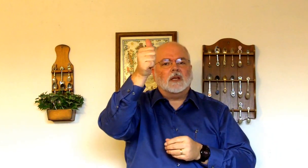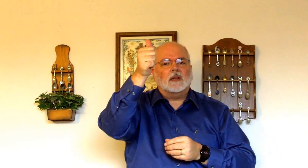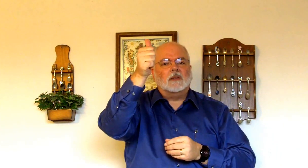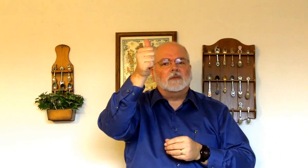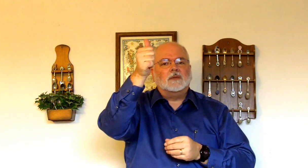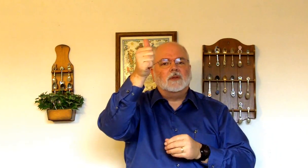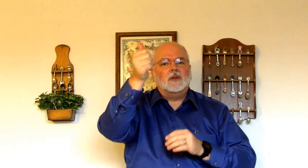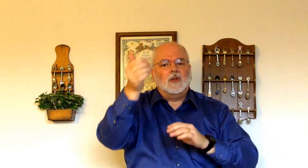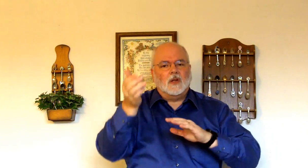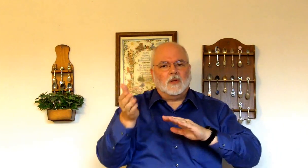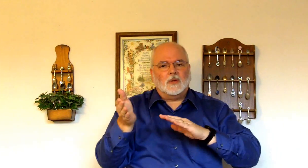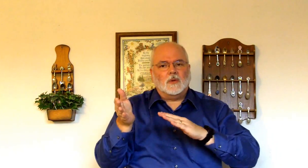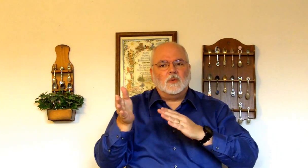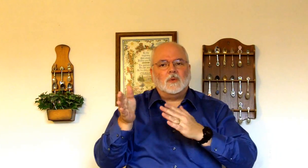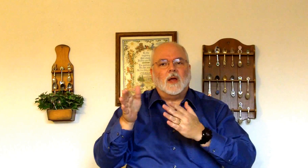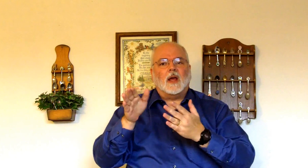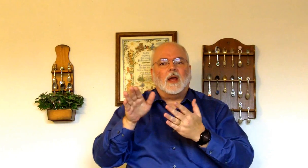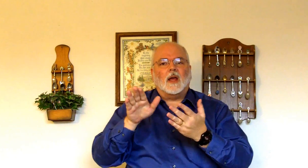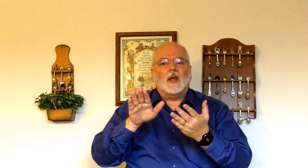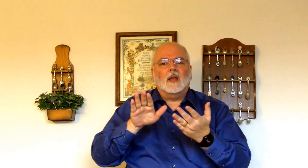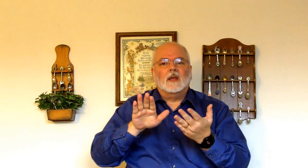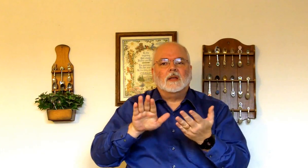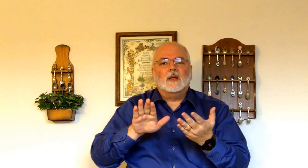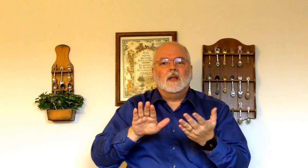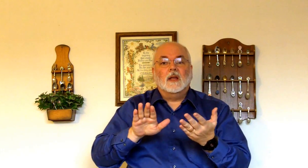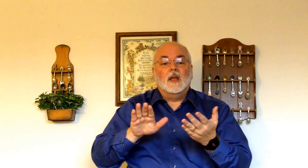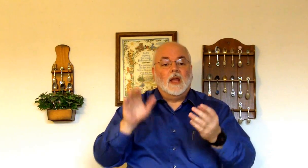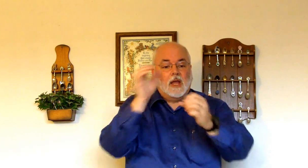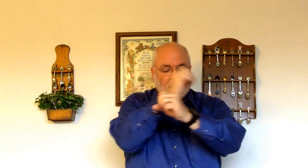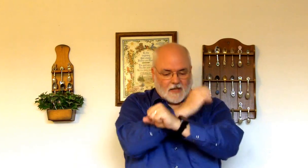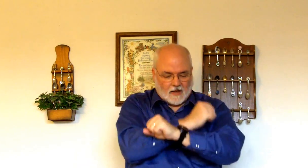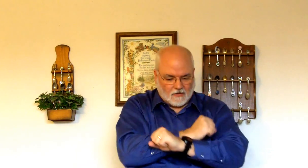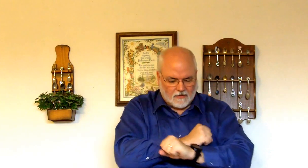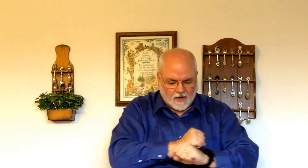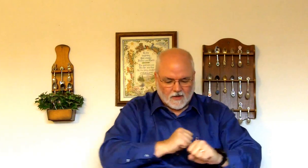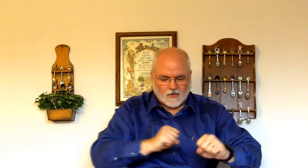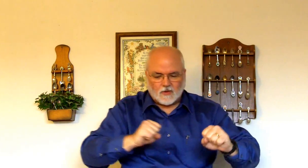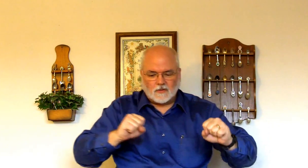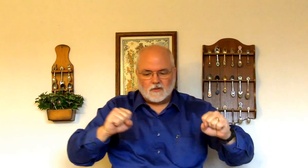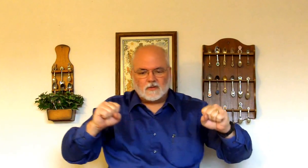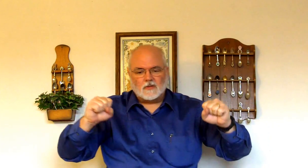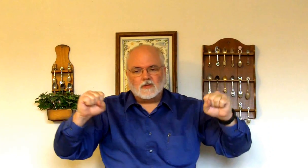to die salvation's